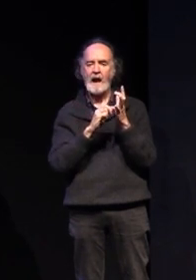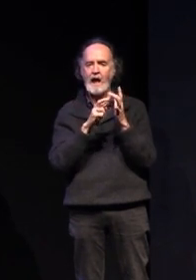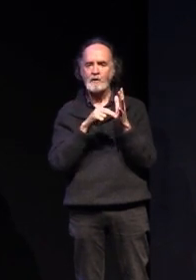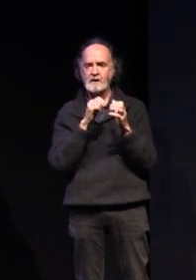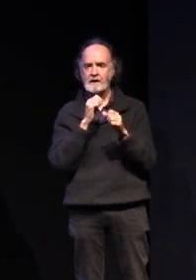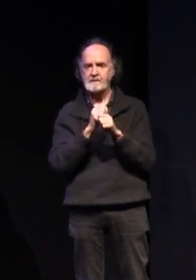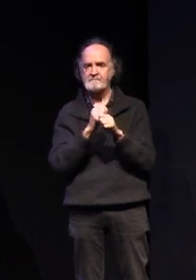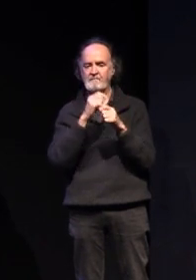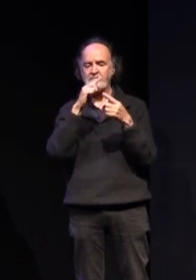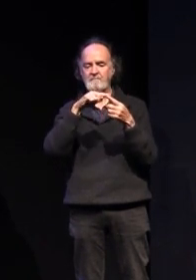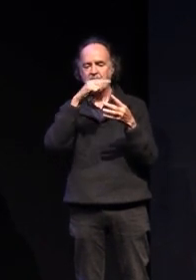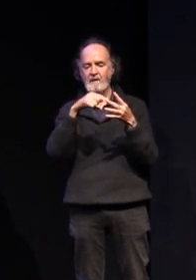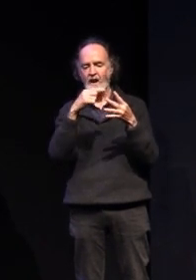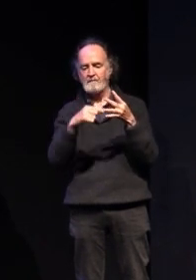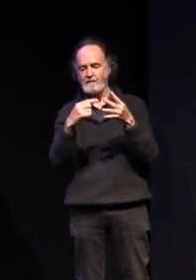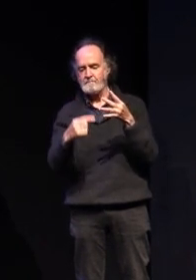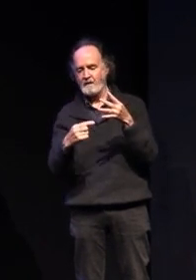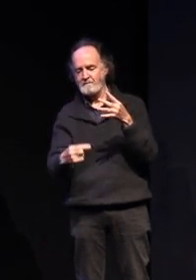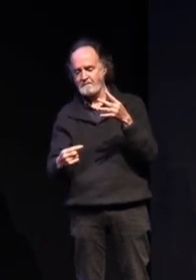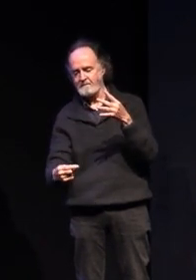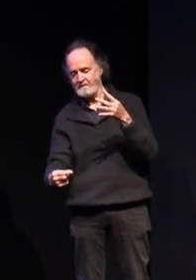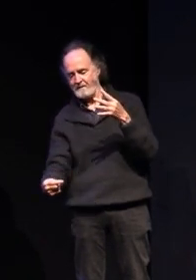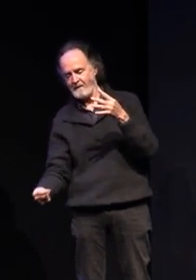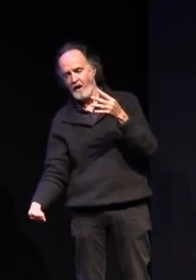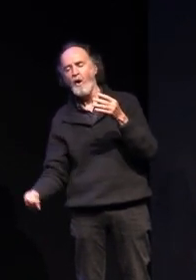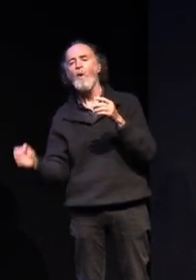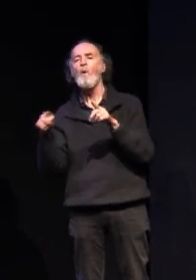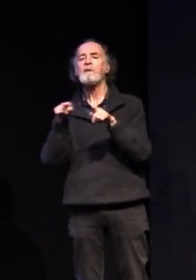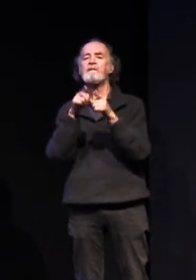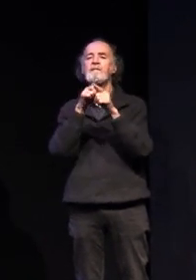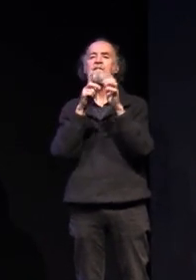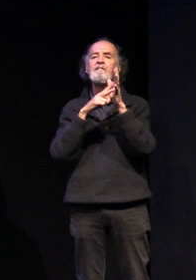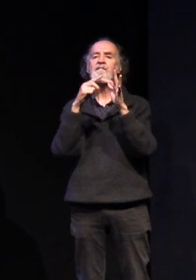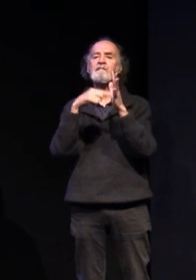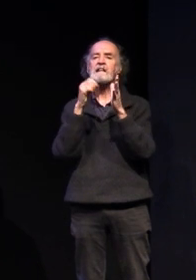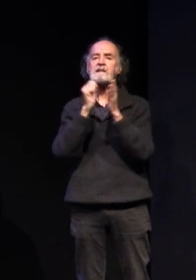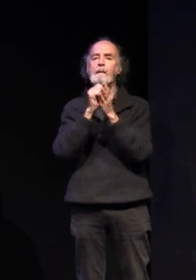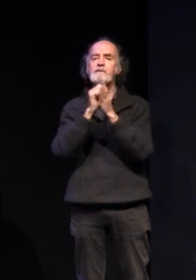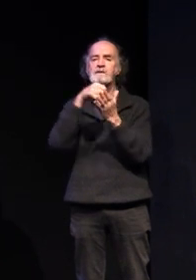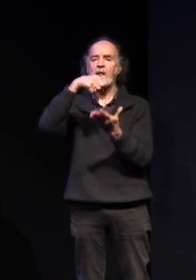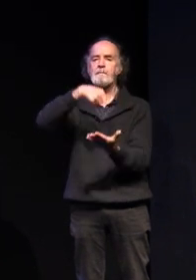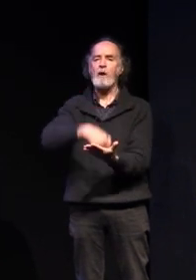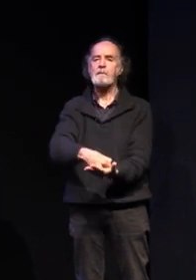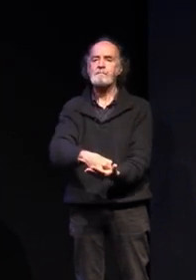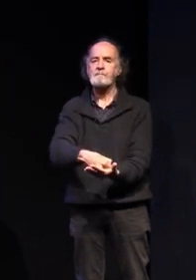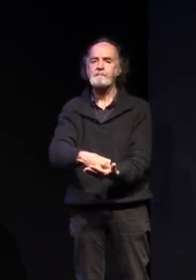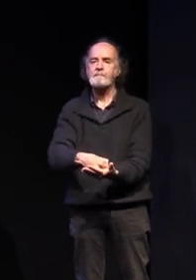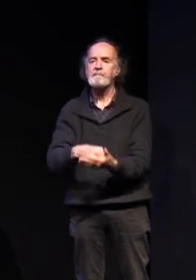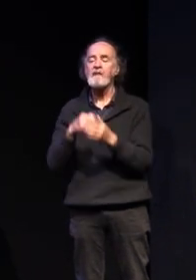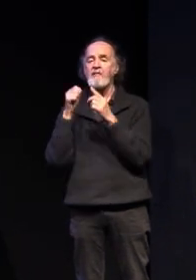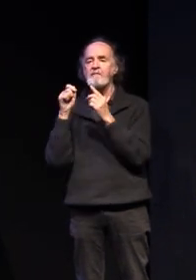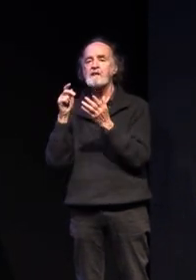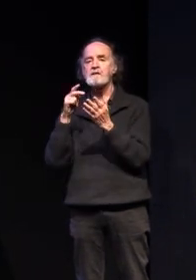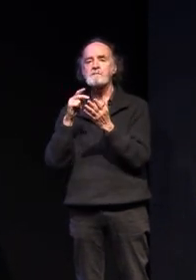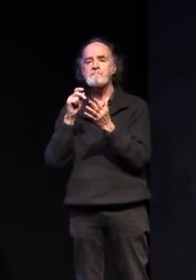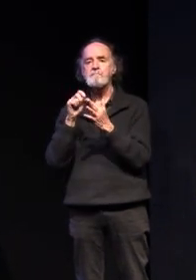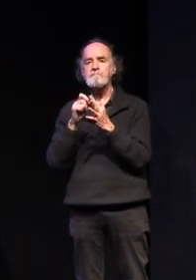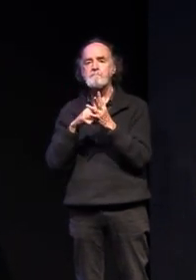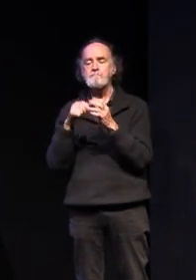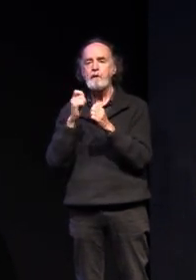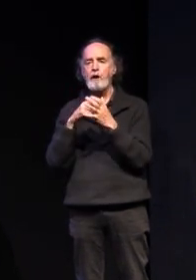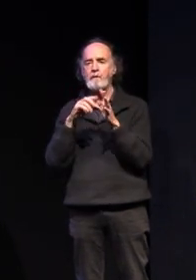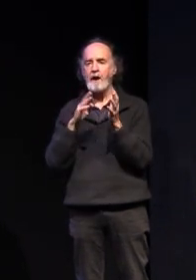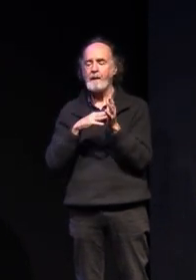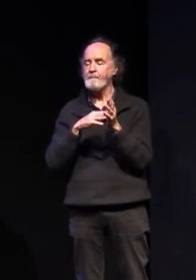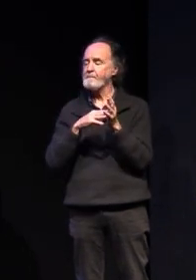scoot all the way down all of our vet subjects are at the bottom there as well this program won't let you continue